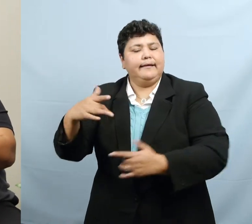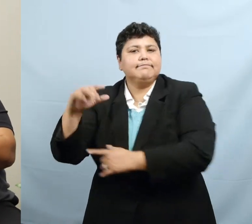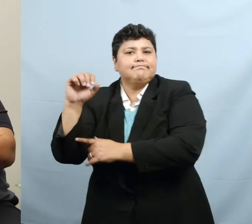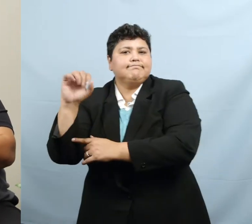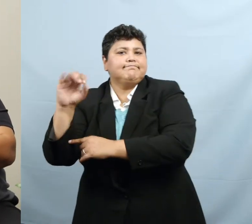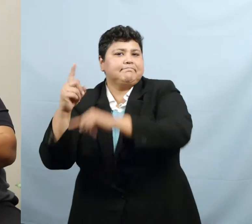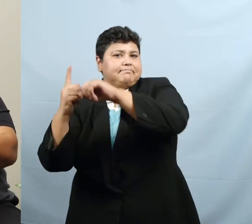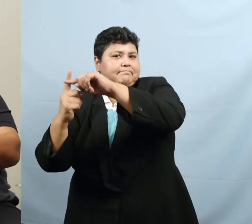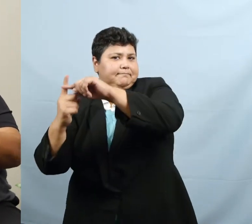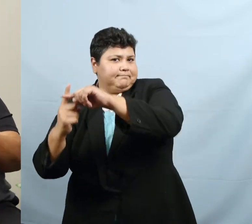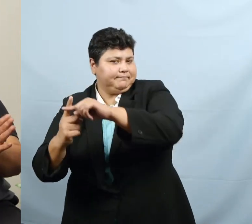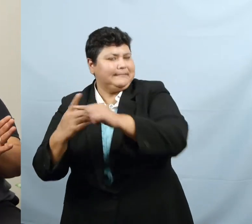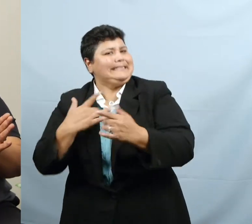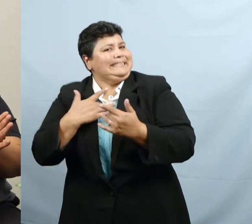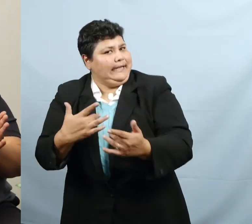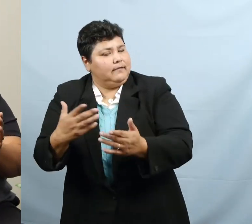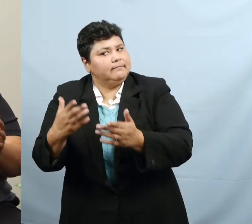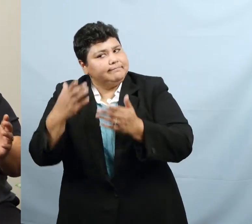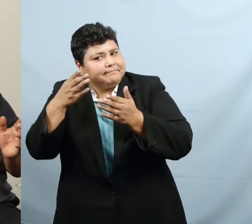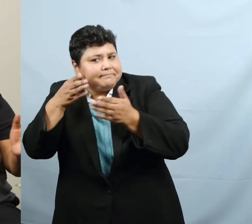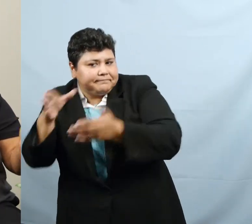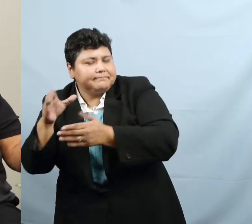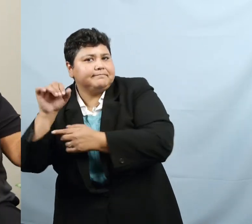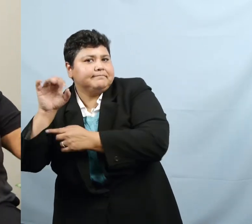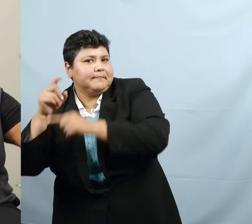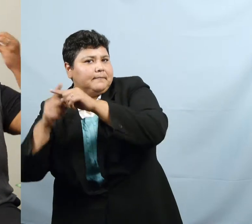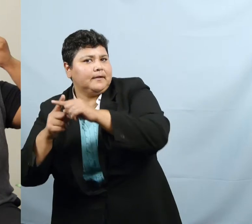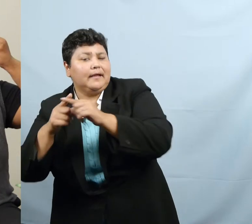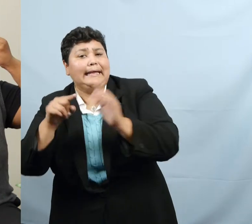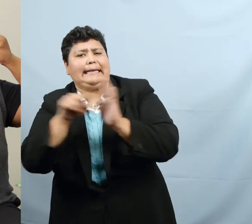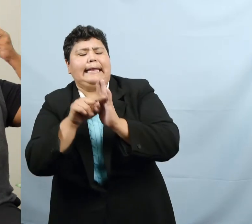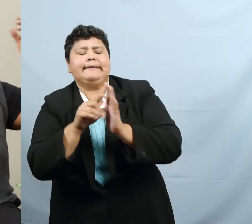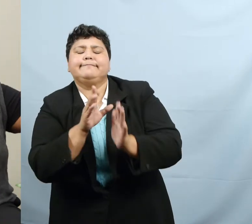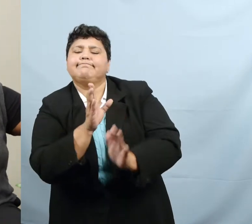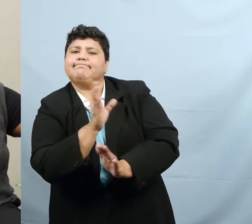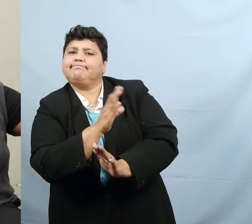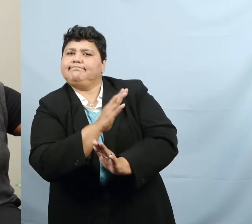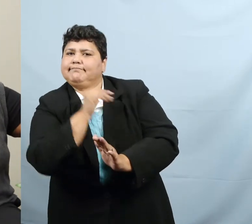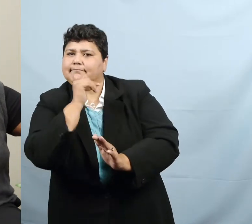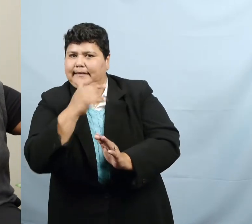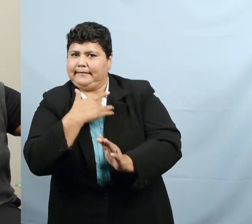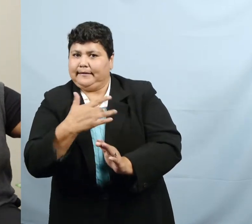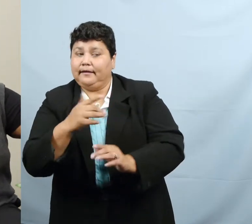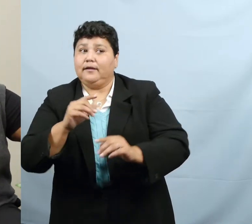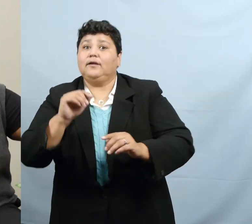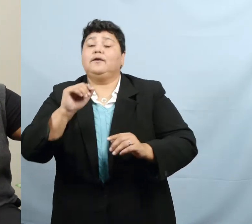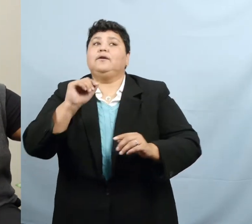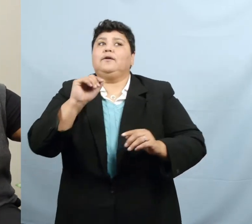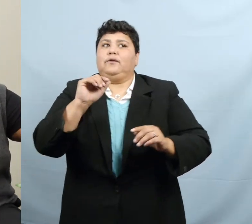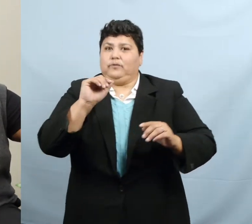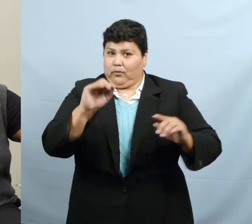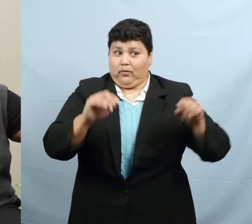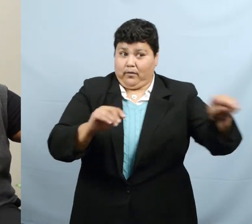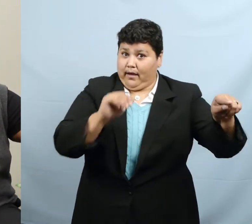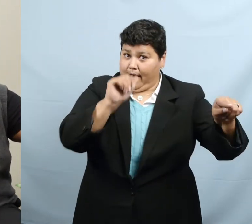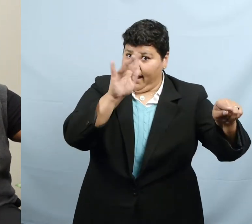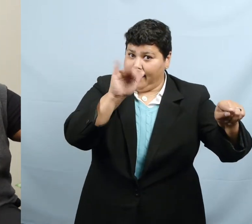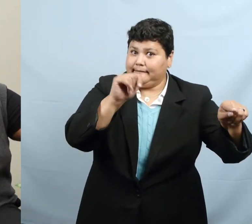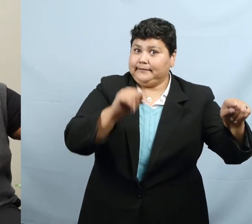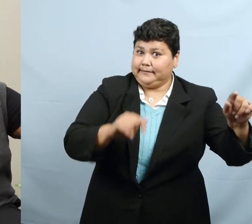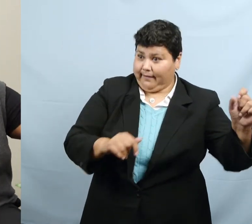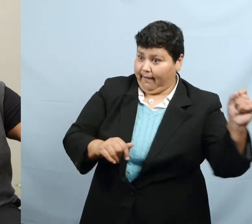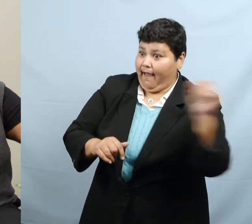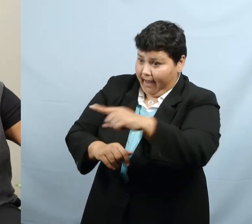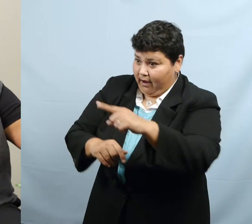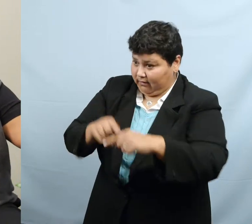commentaries and not so much the negative. And so taking into account that Alicia did ask, is he here legally?